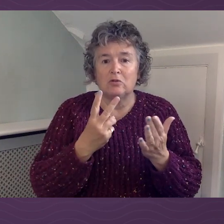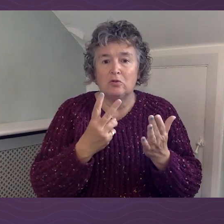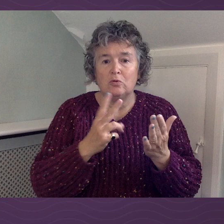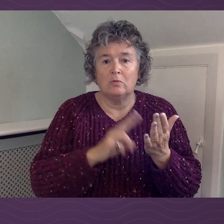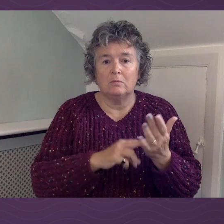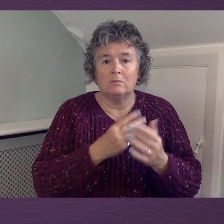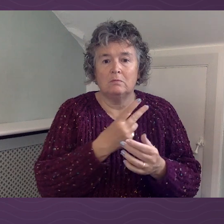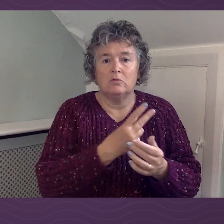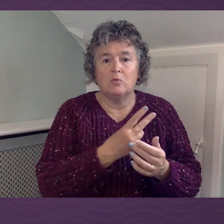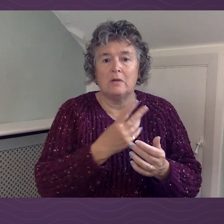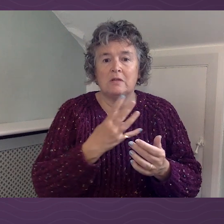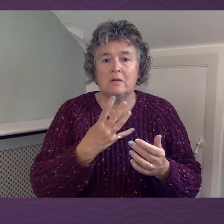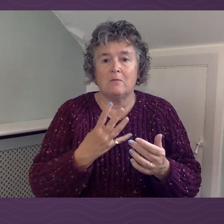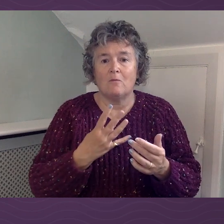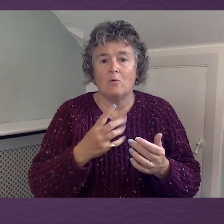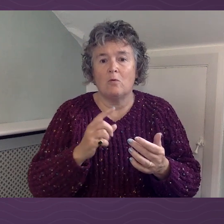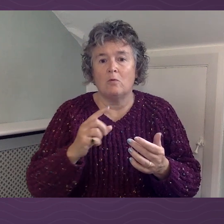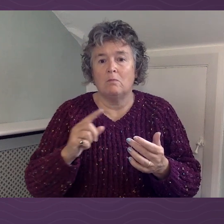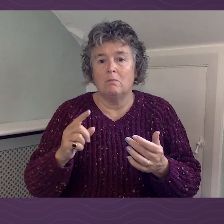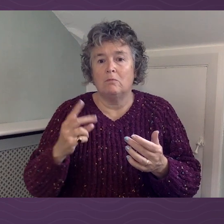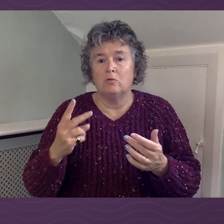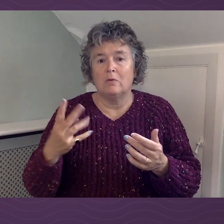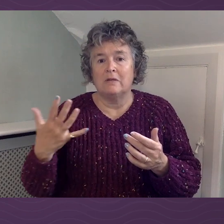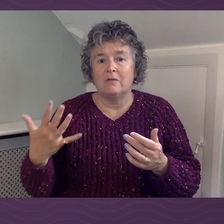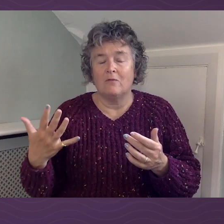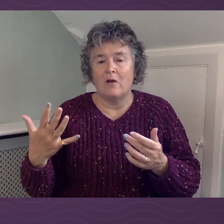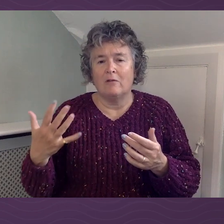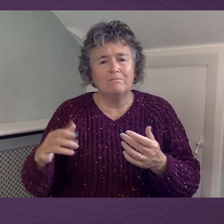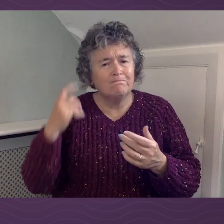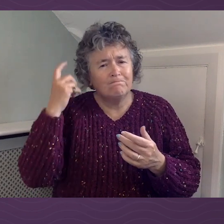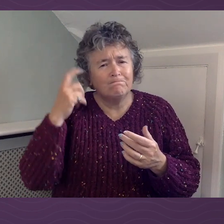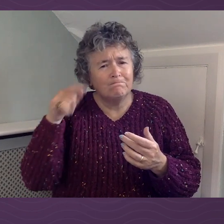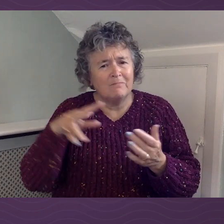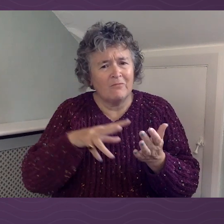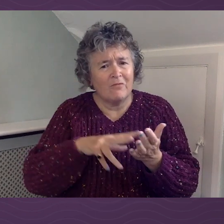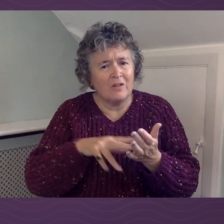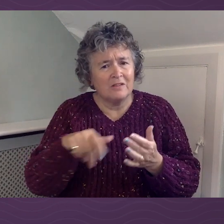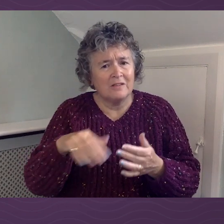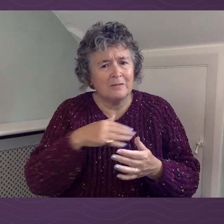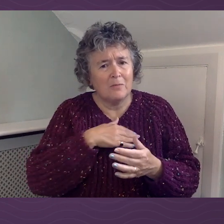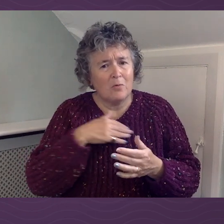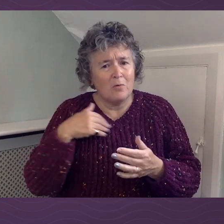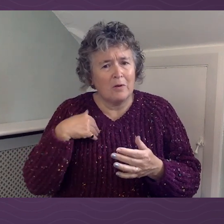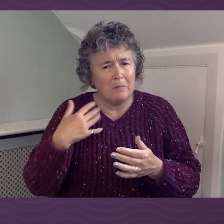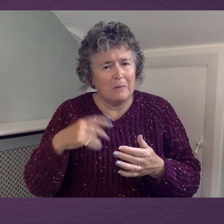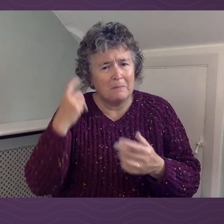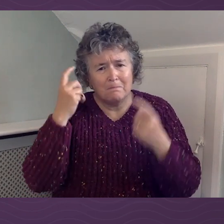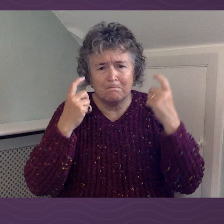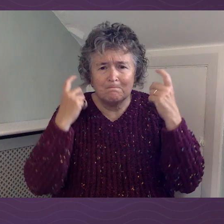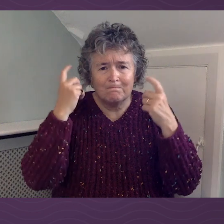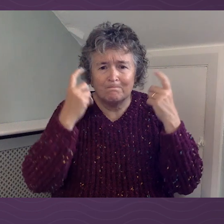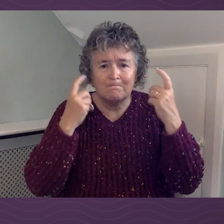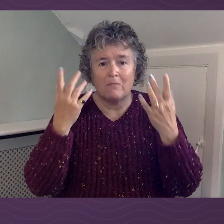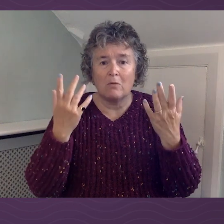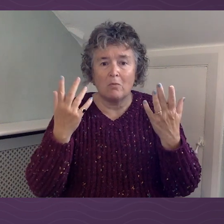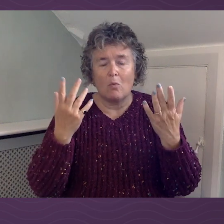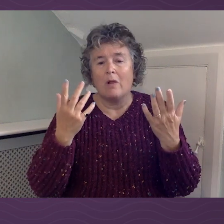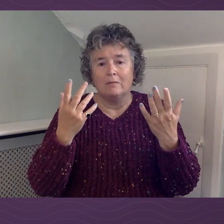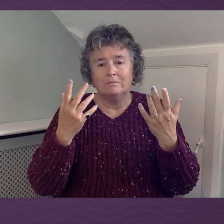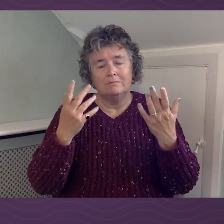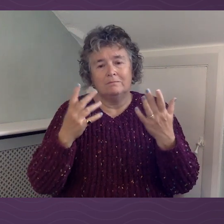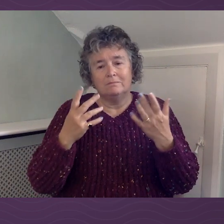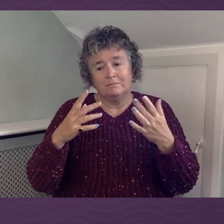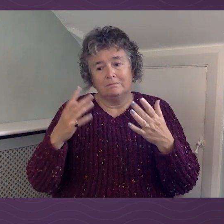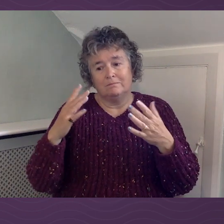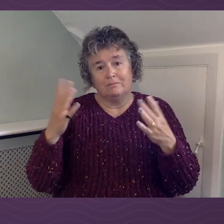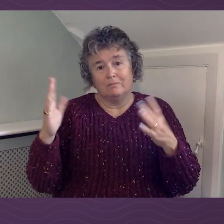24, 25, and it's a verse I was thinking about this morning, and we'll get on to the sermon